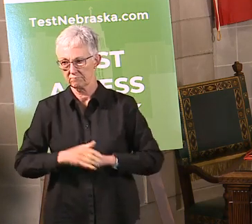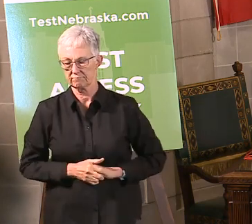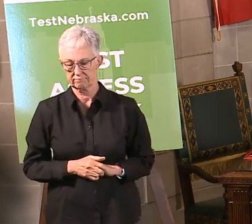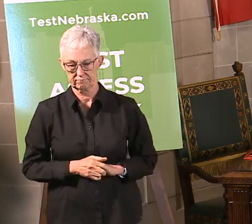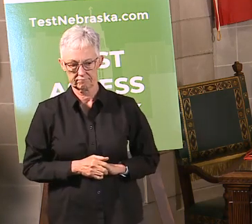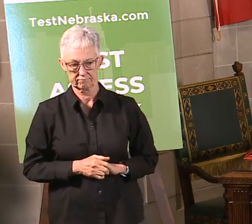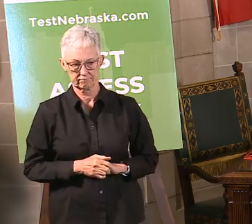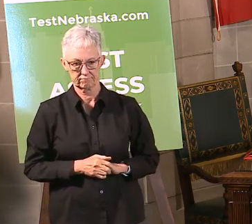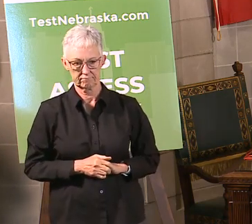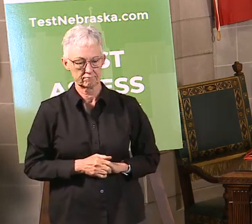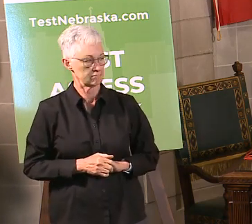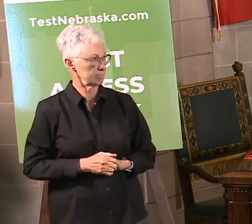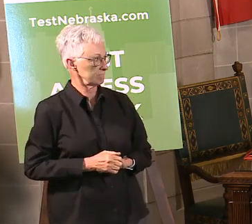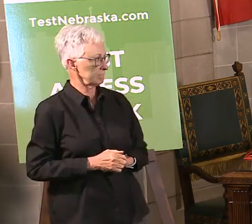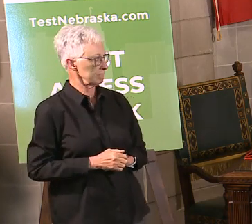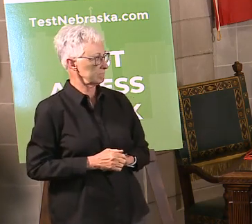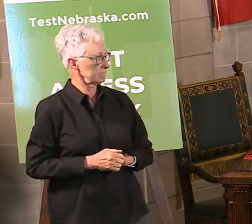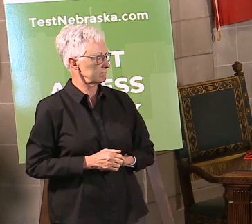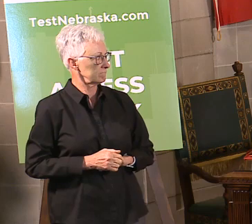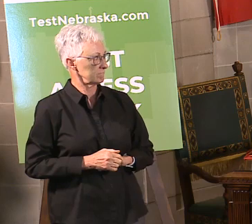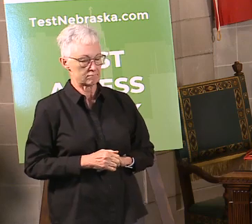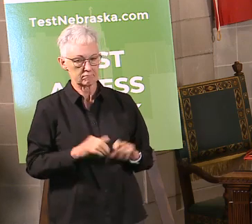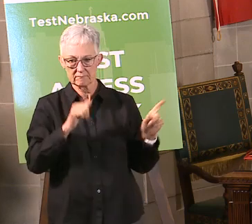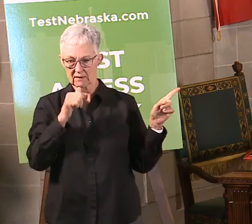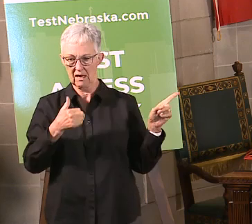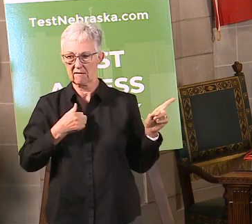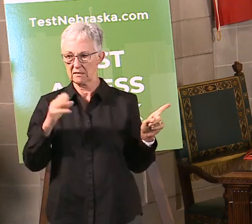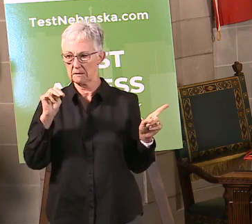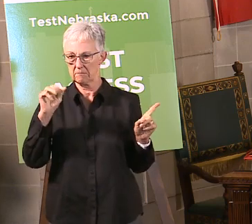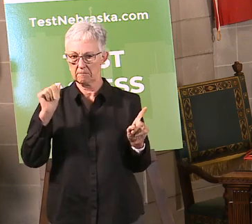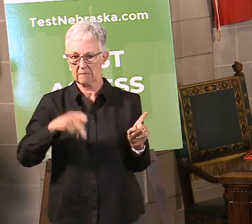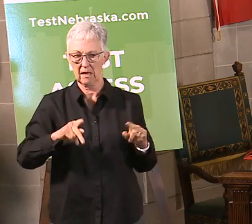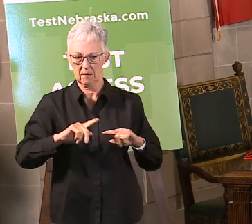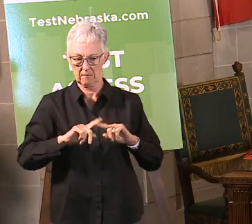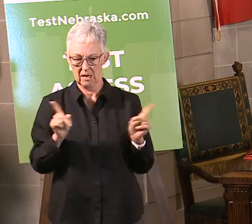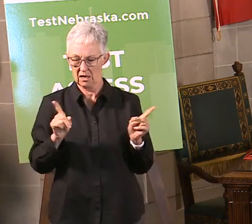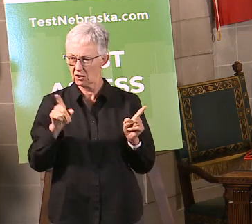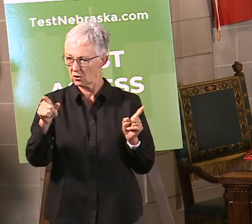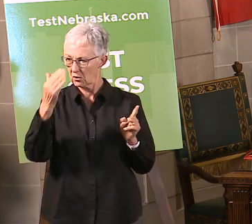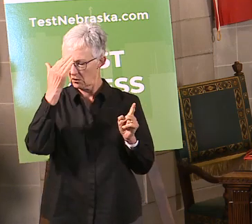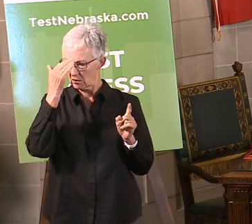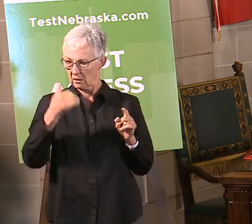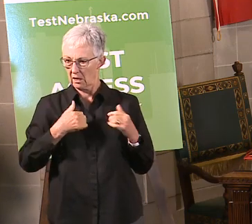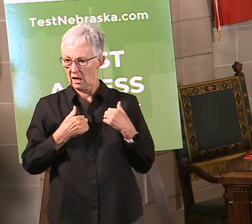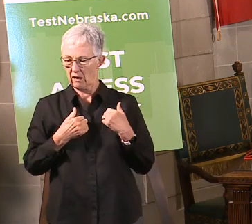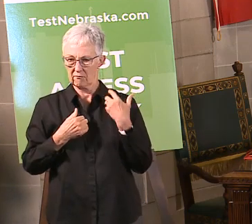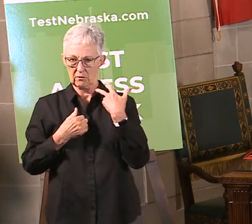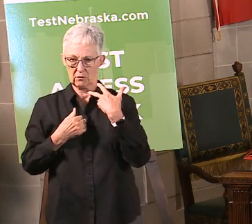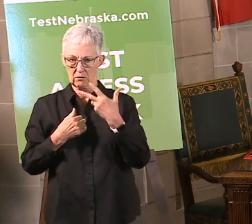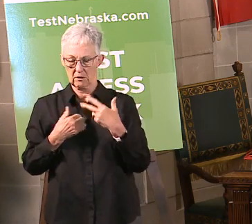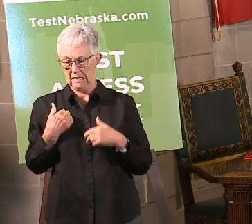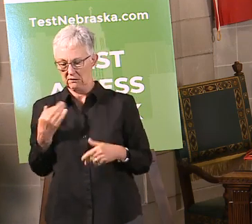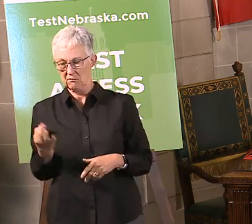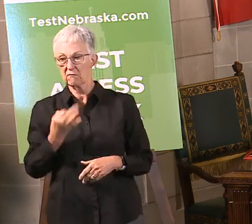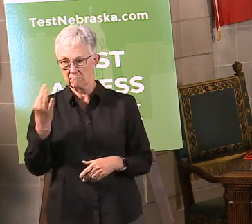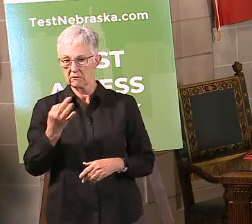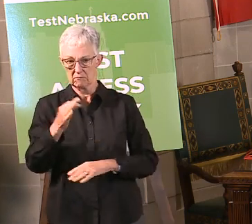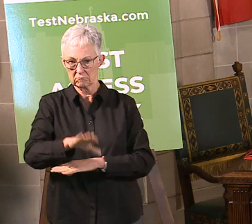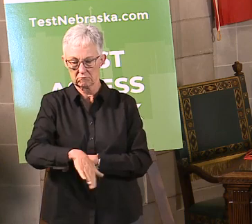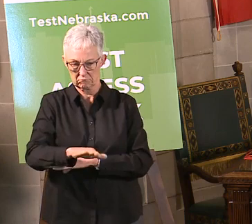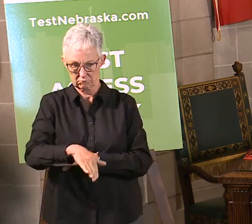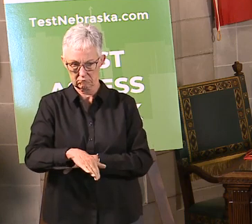DHM updates. So we don't have our map here to show you, but there were three. So on Friday afternoon,